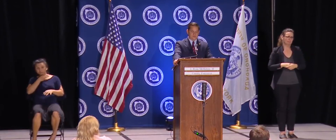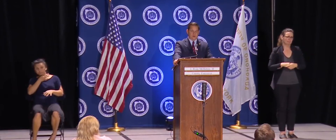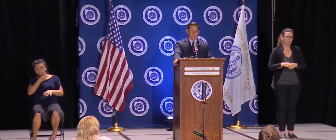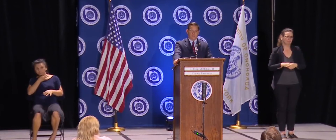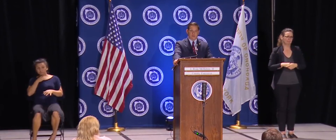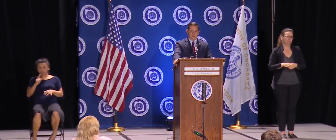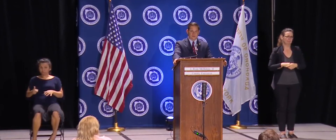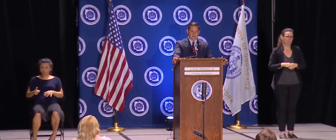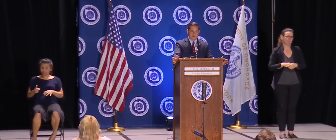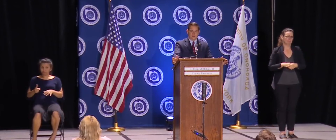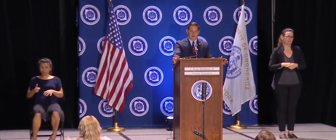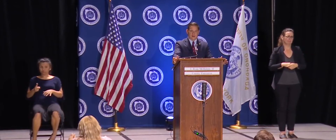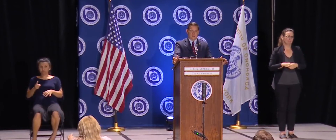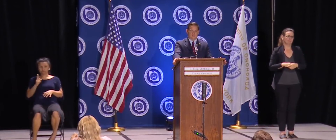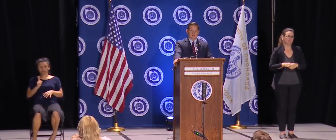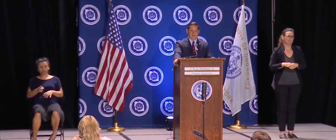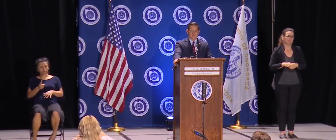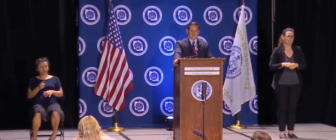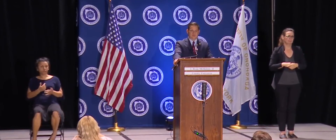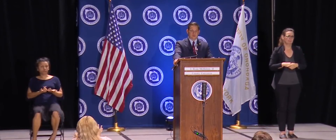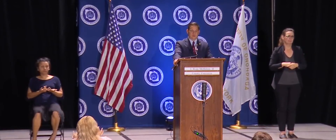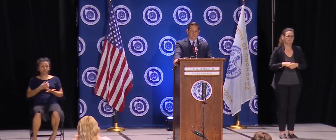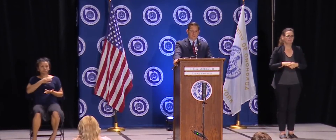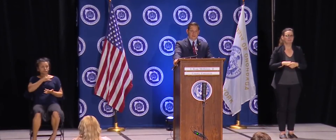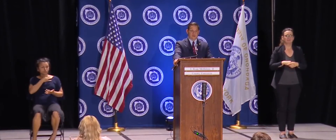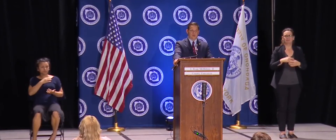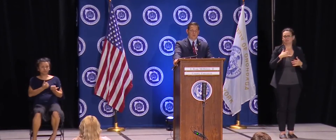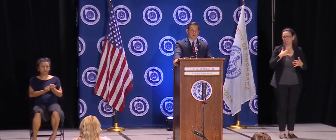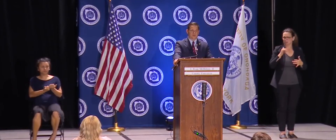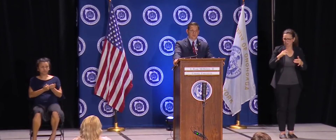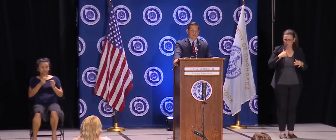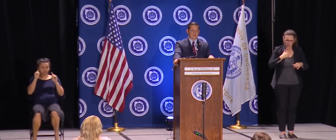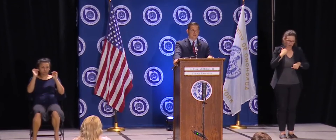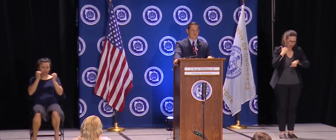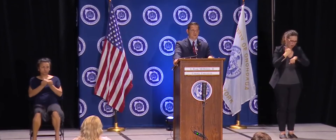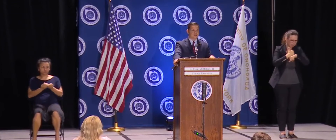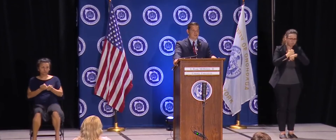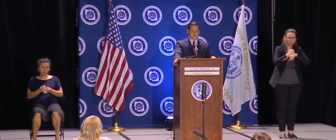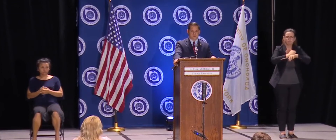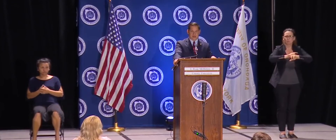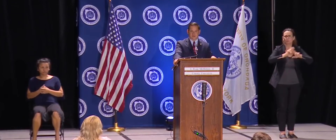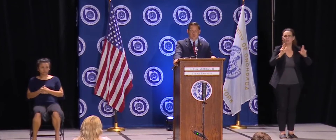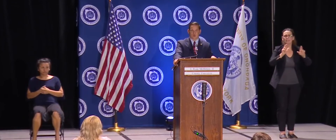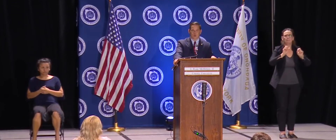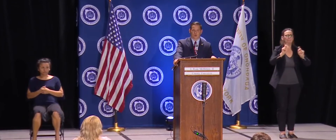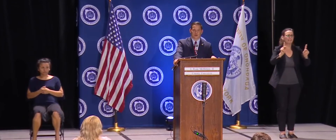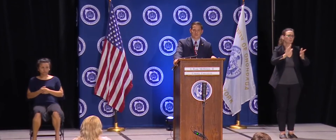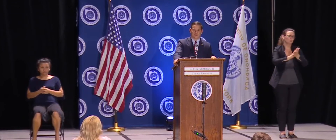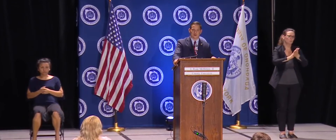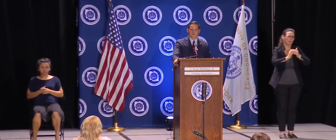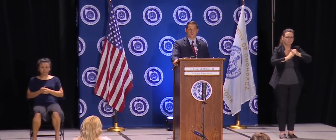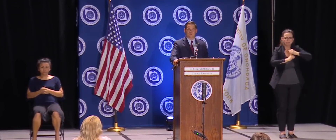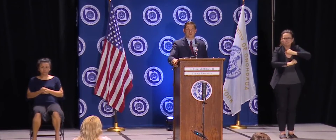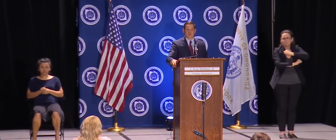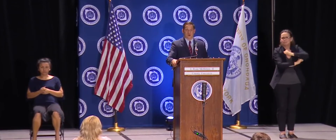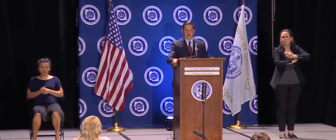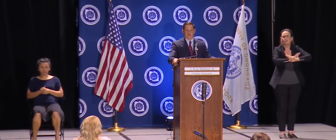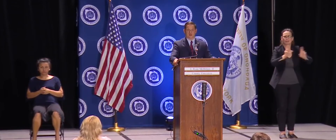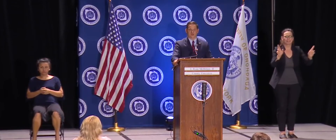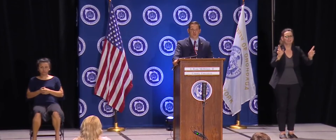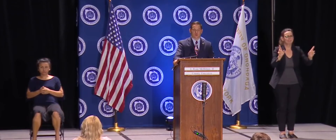the systems are in place for Dr. Gupta and their team. The difference is this is back to school, right? These are